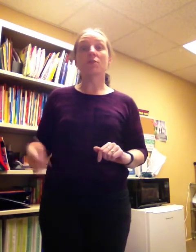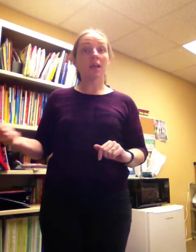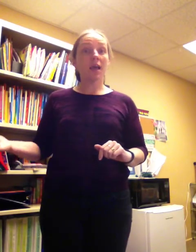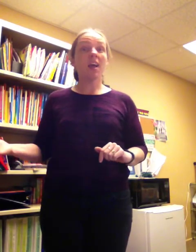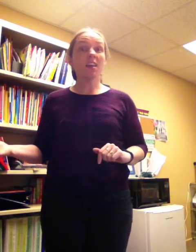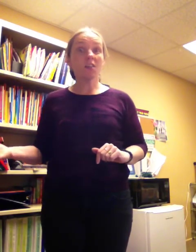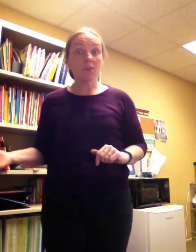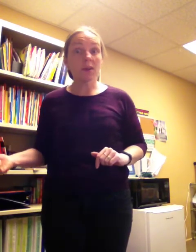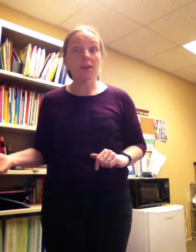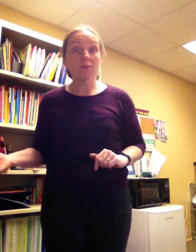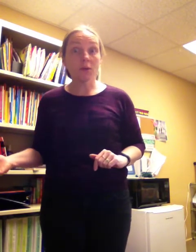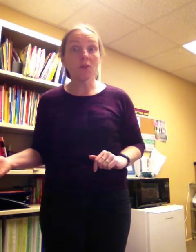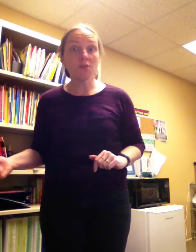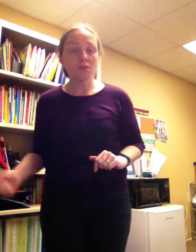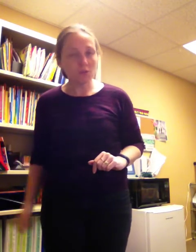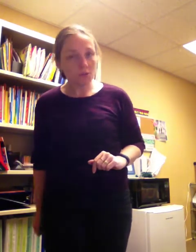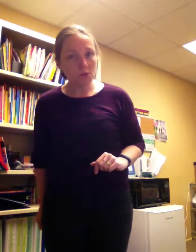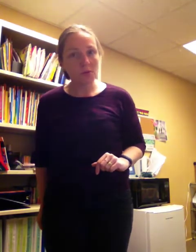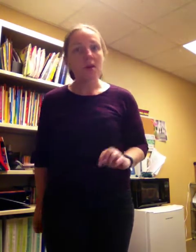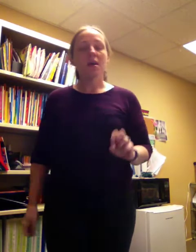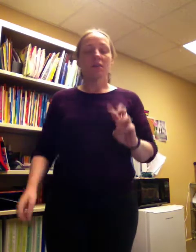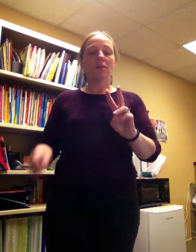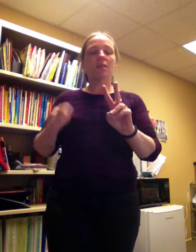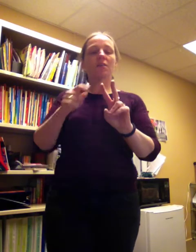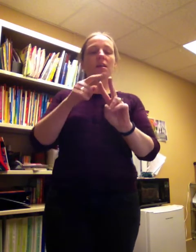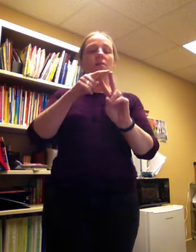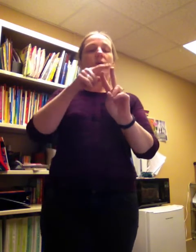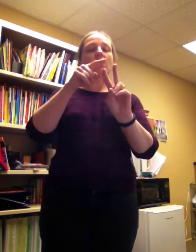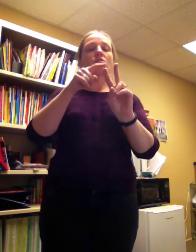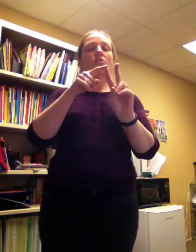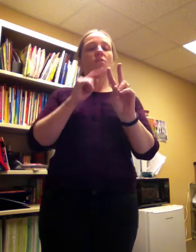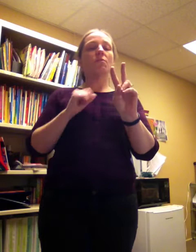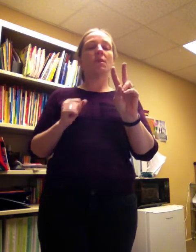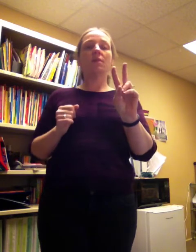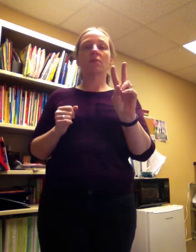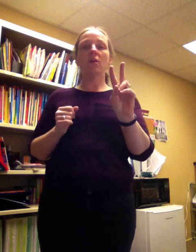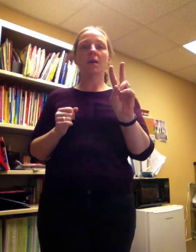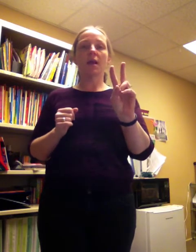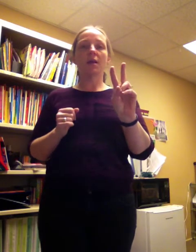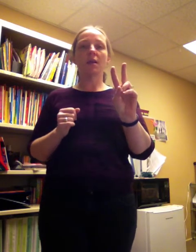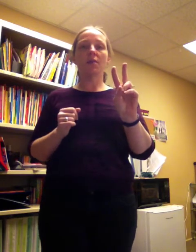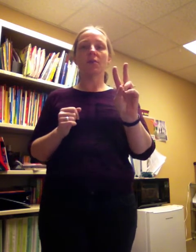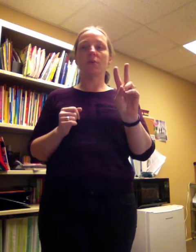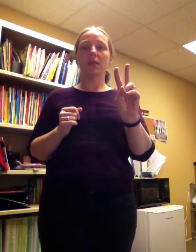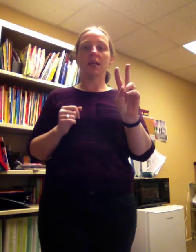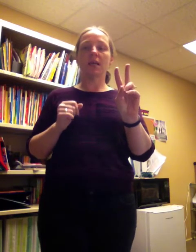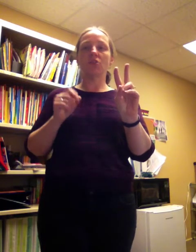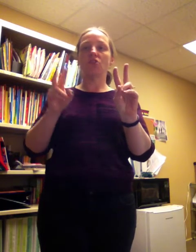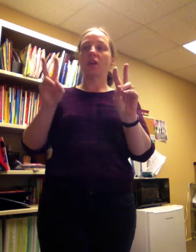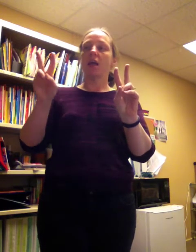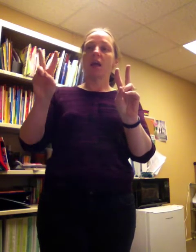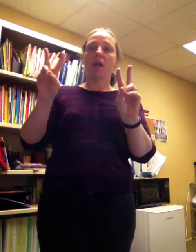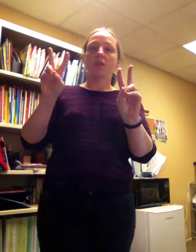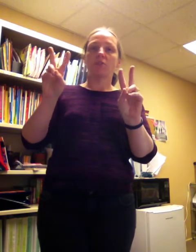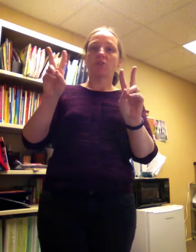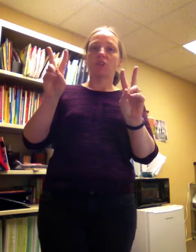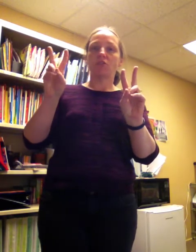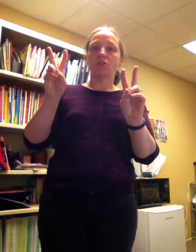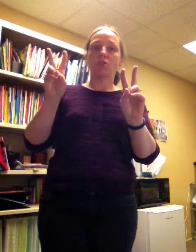get another gorilla for the zoo. So let's see, we had two gorillas, go and get another gorilla each. So we should get two